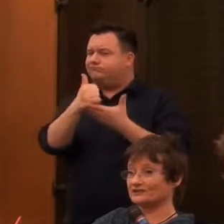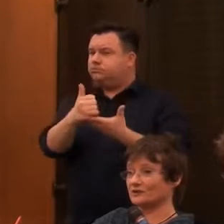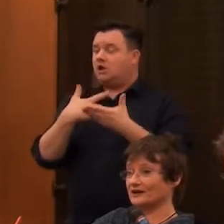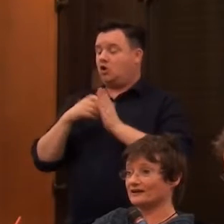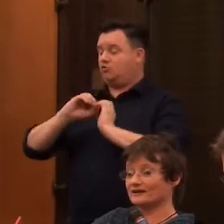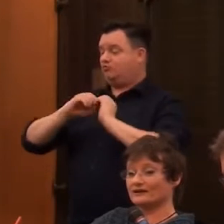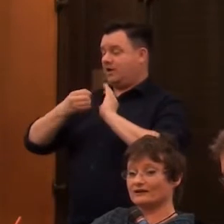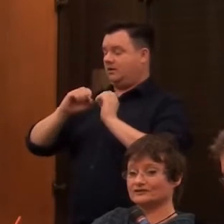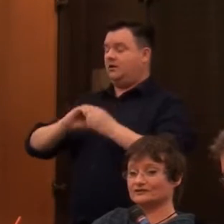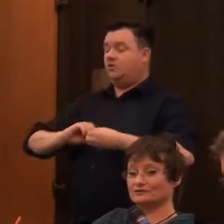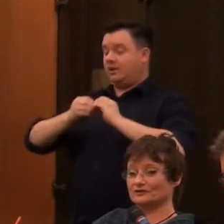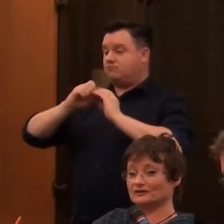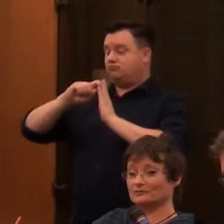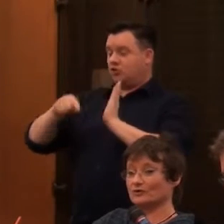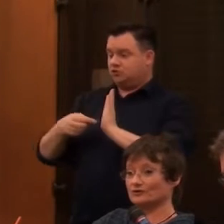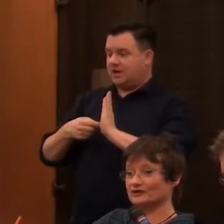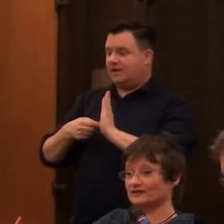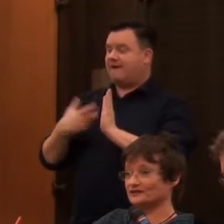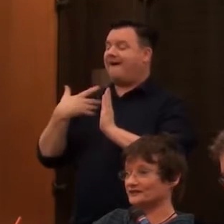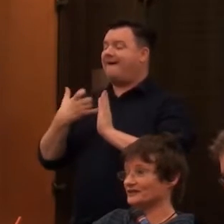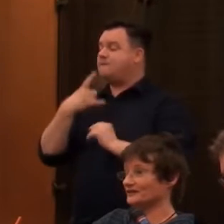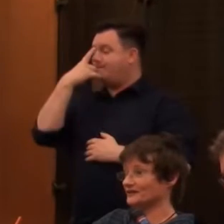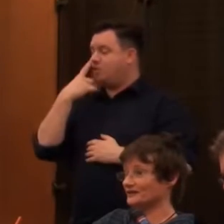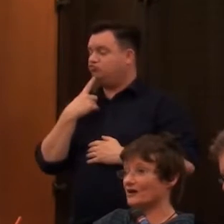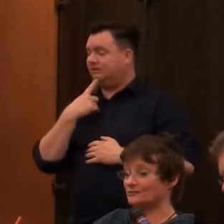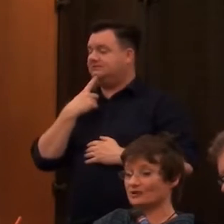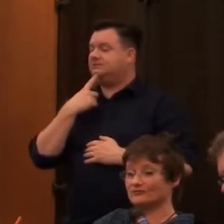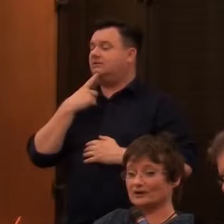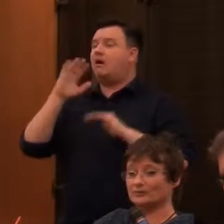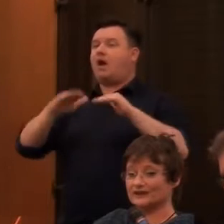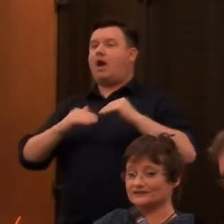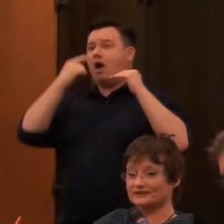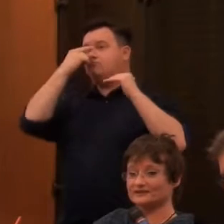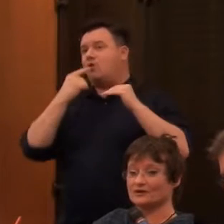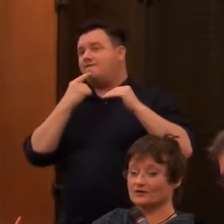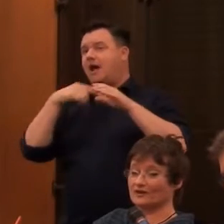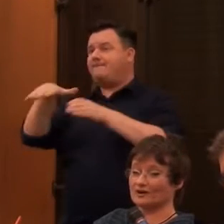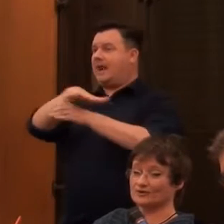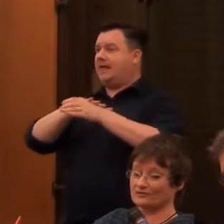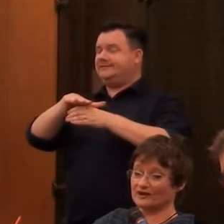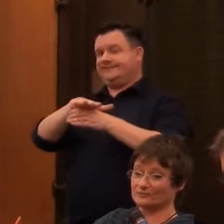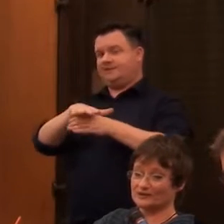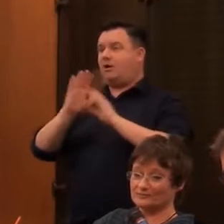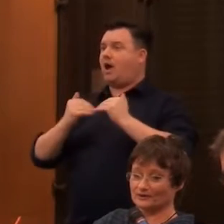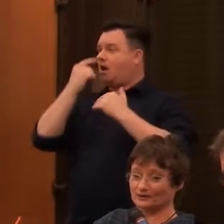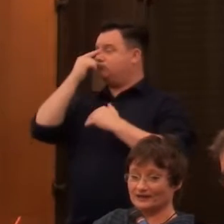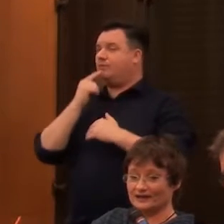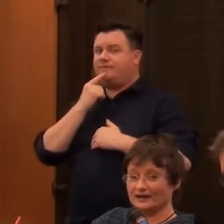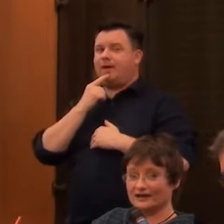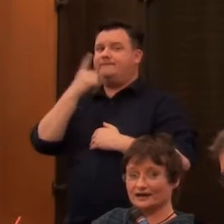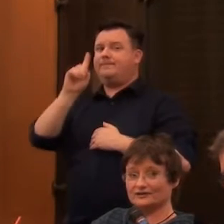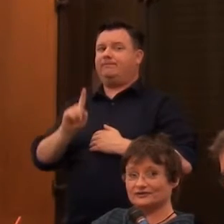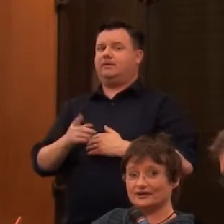projects where I do portraits in high profile places of high profile people.